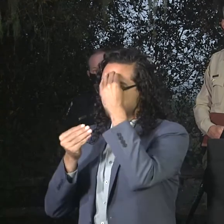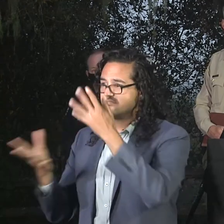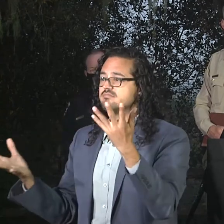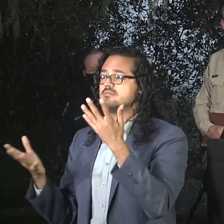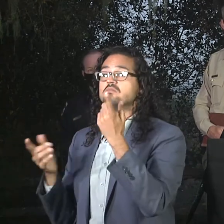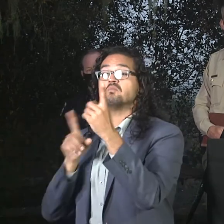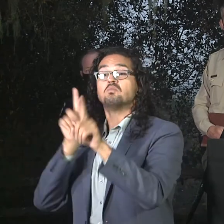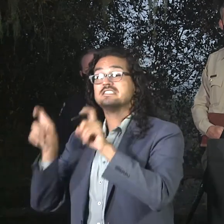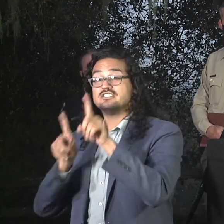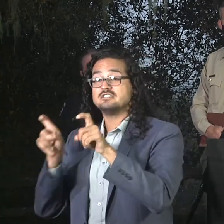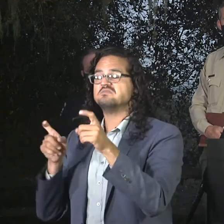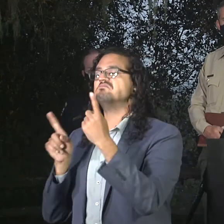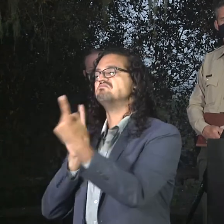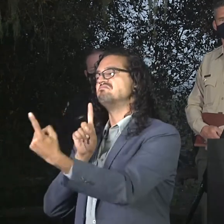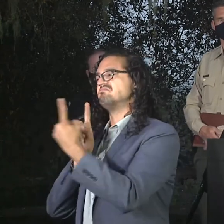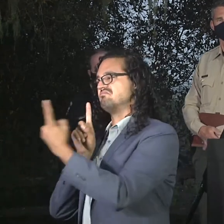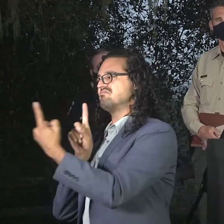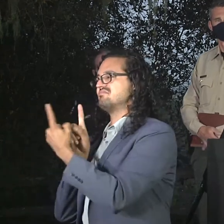press conference. Thank you.